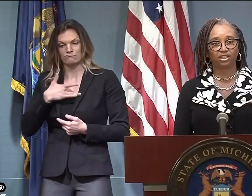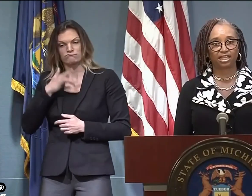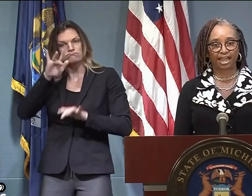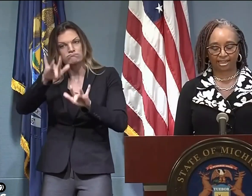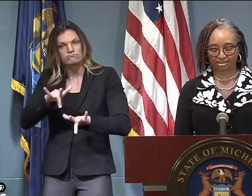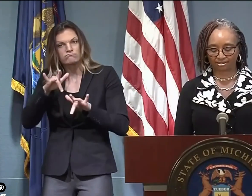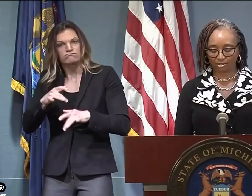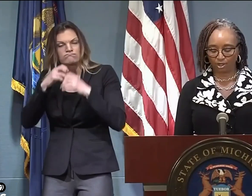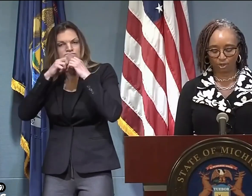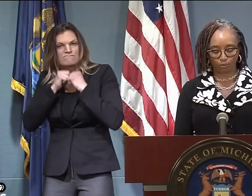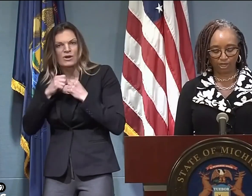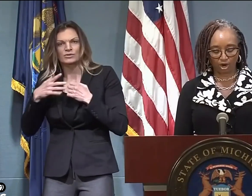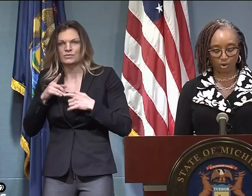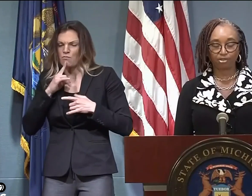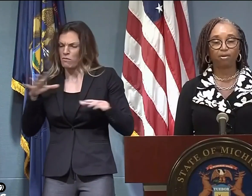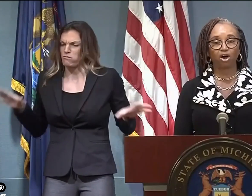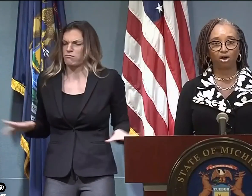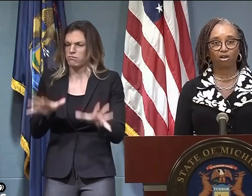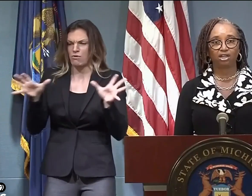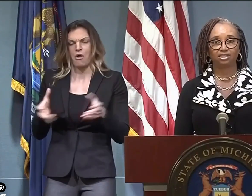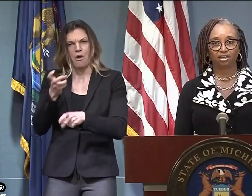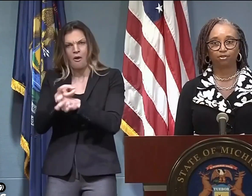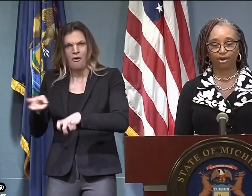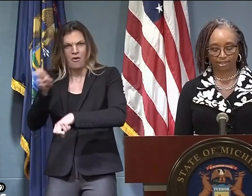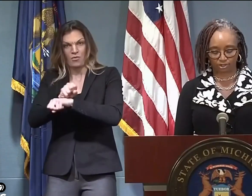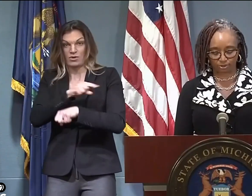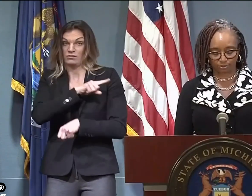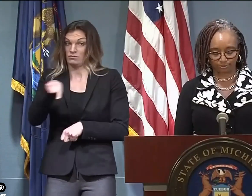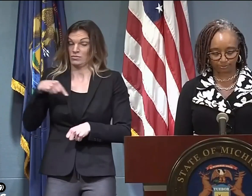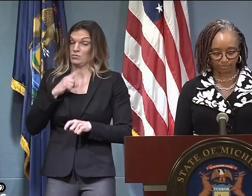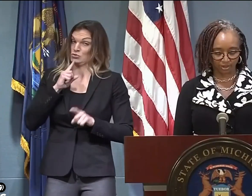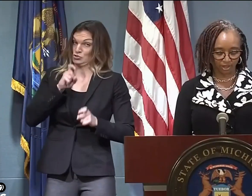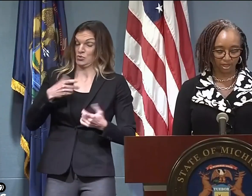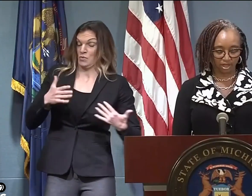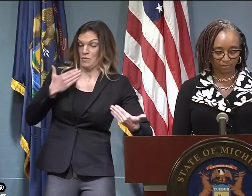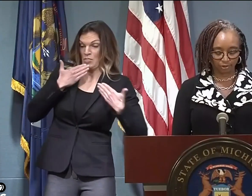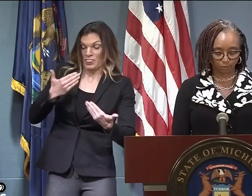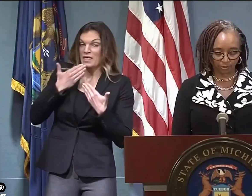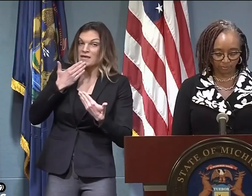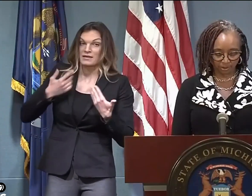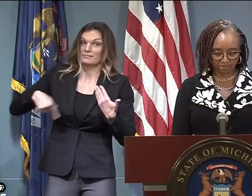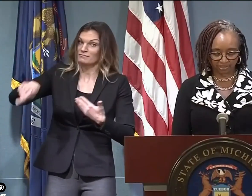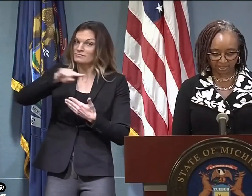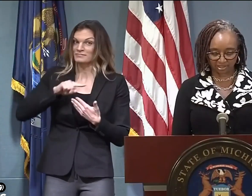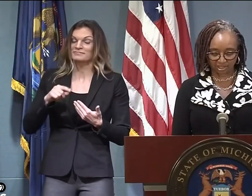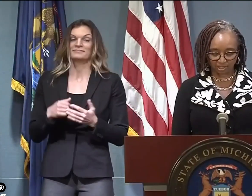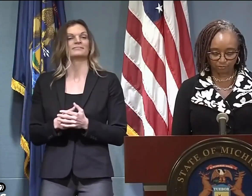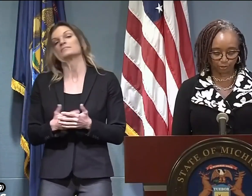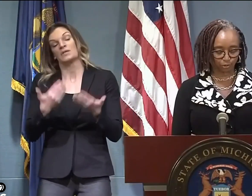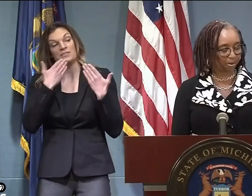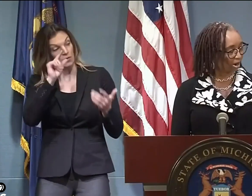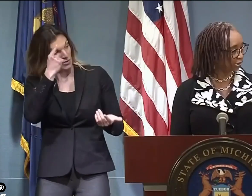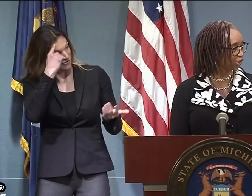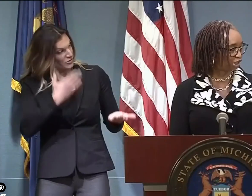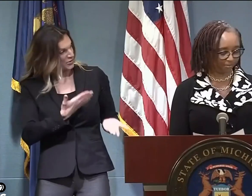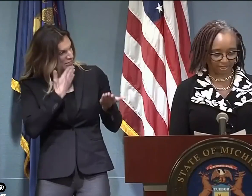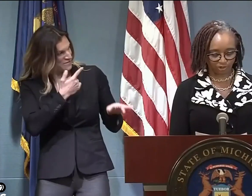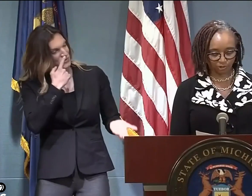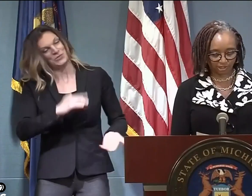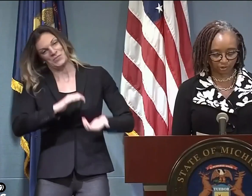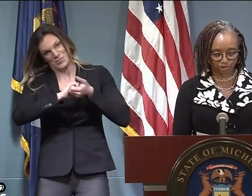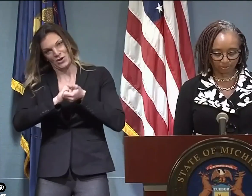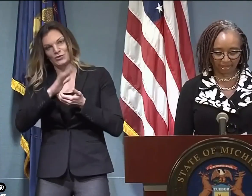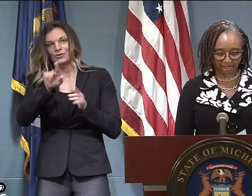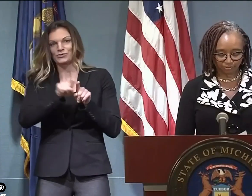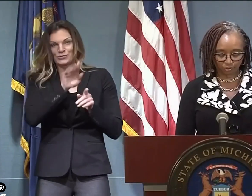their efforts and compassionate selfless acts. We owe them all a debt of gratitude. Governor Whitmer,